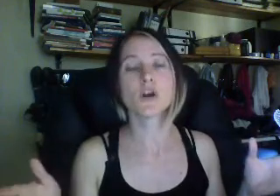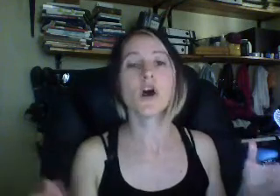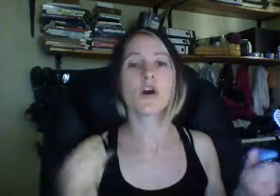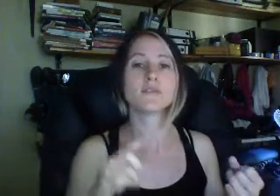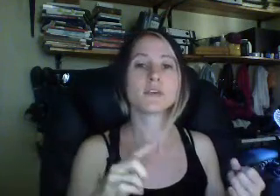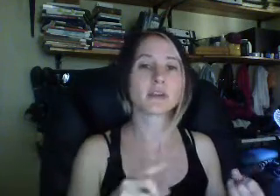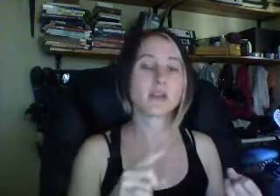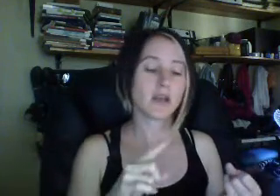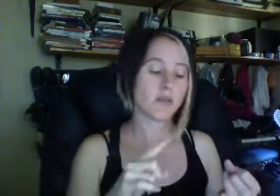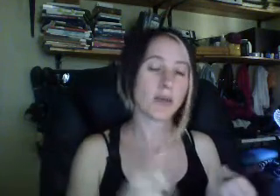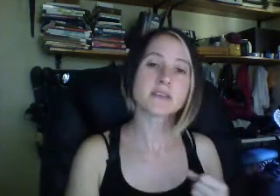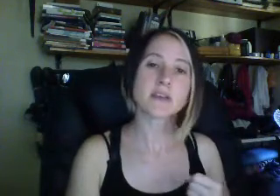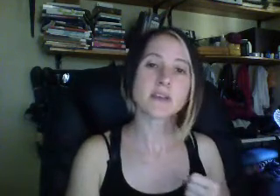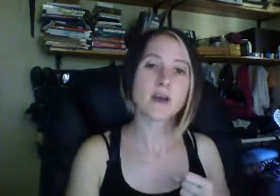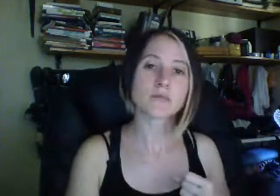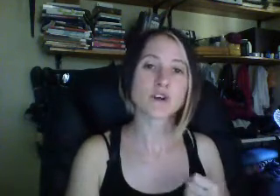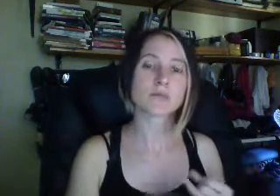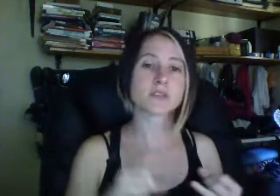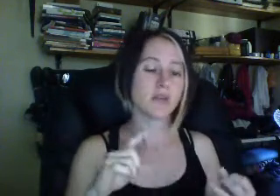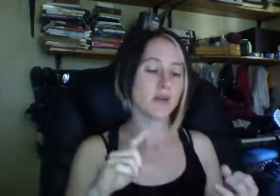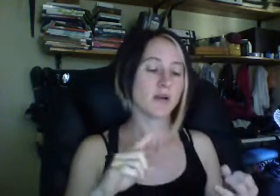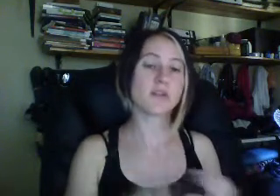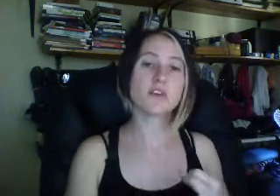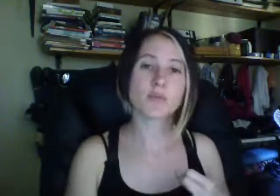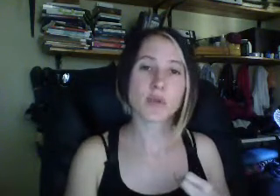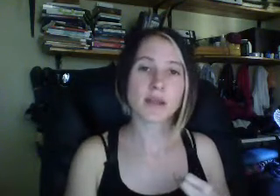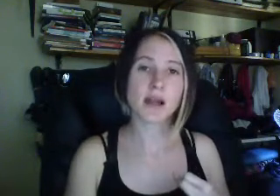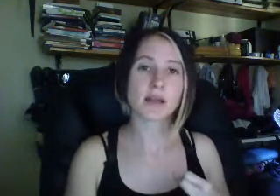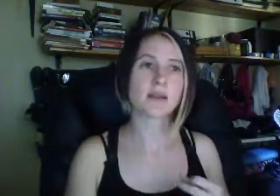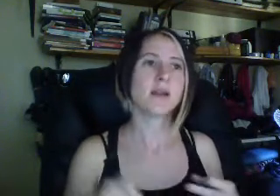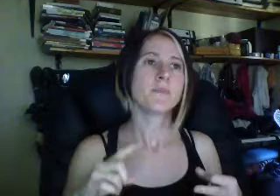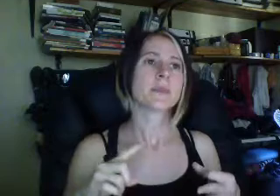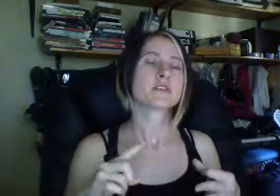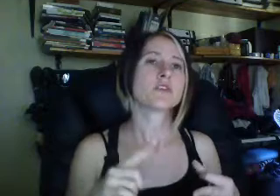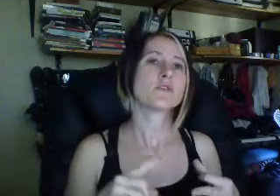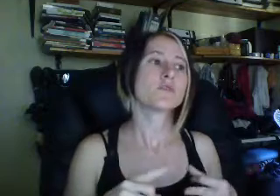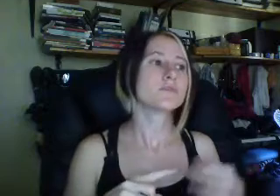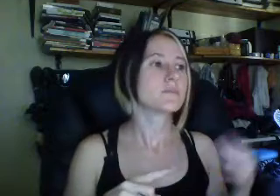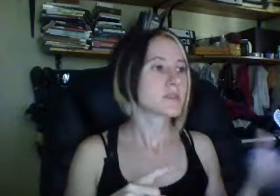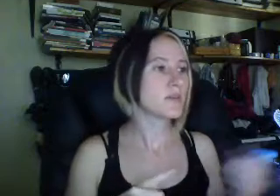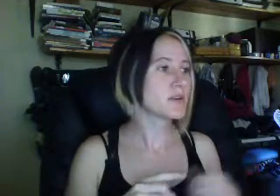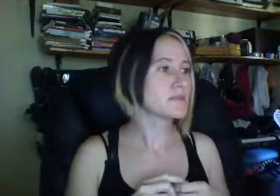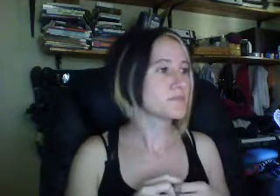are living in basic income jobs, living on the breadline. So, some of the